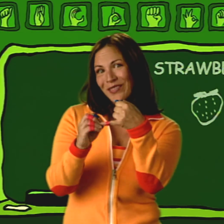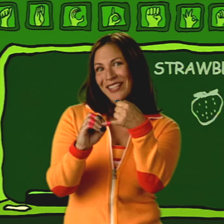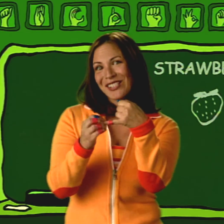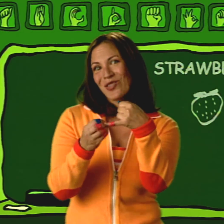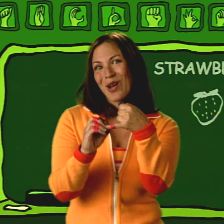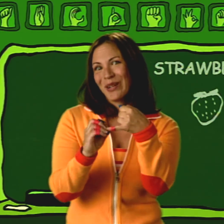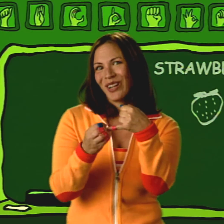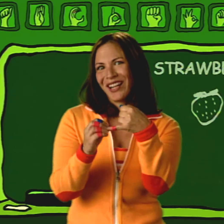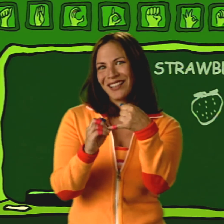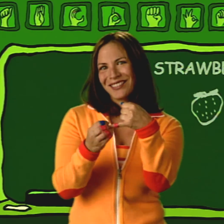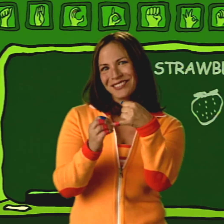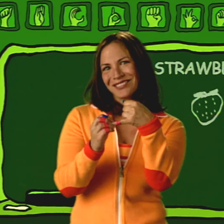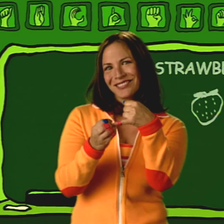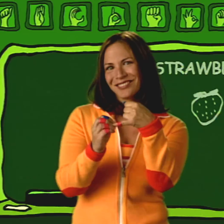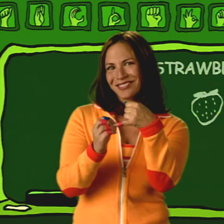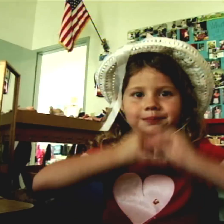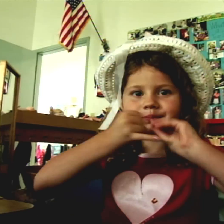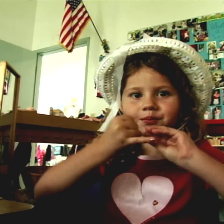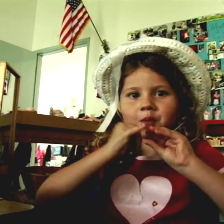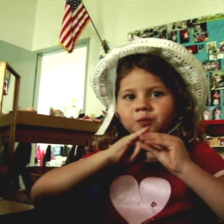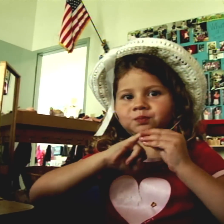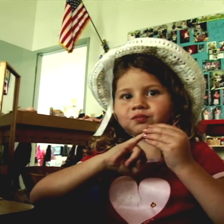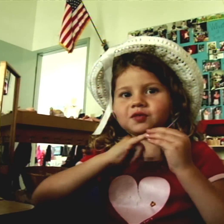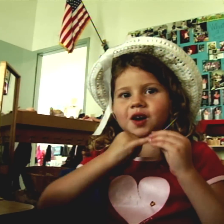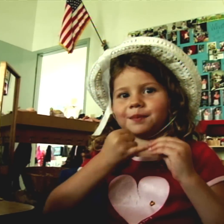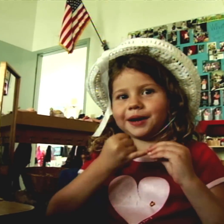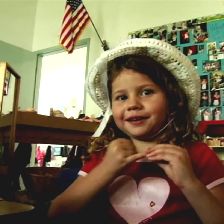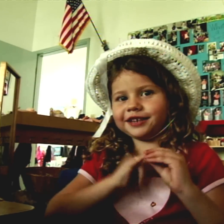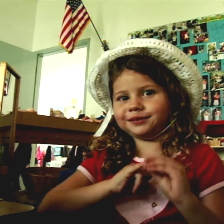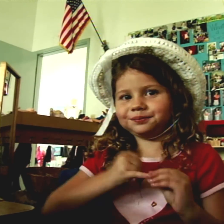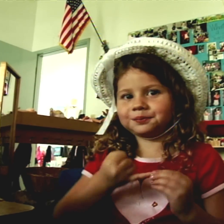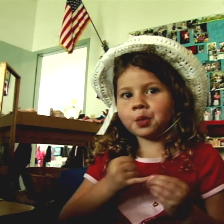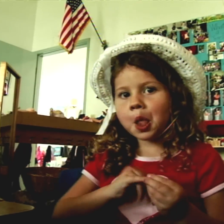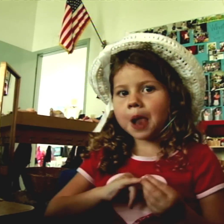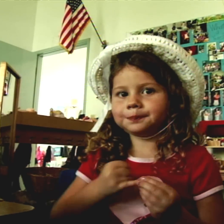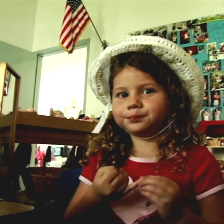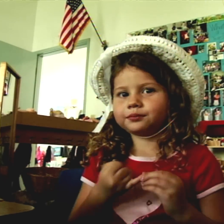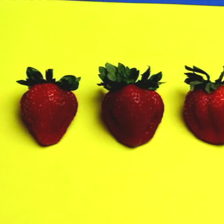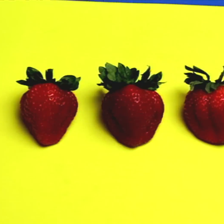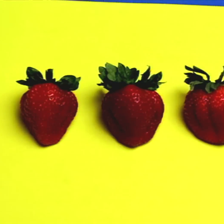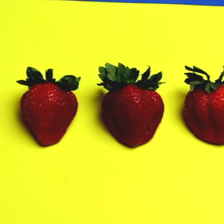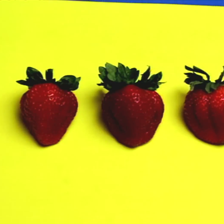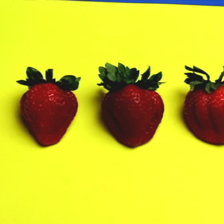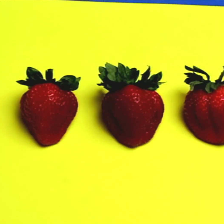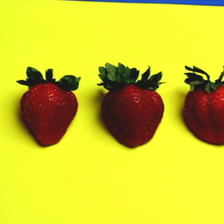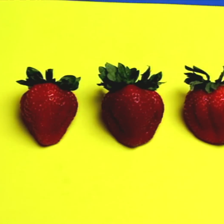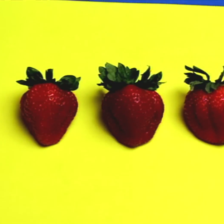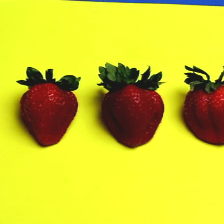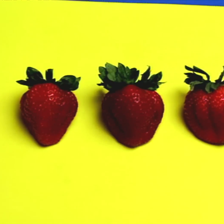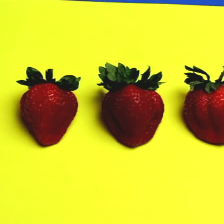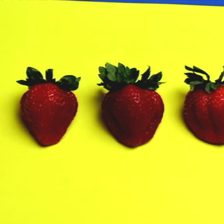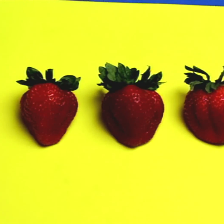Strawberry. Strawberry. Yum! Strawberries.